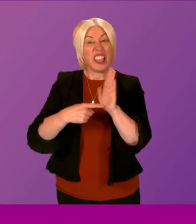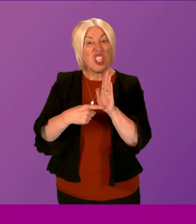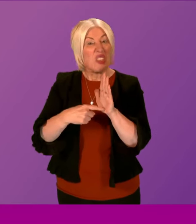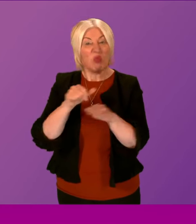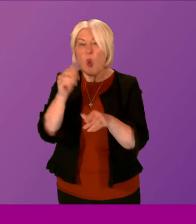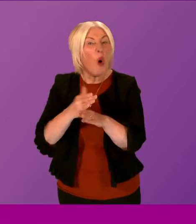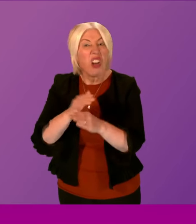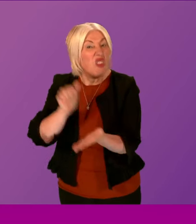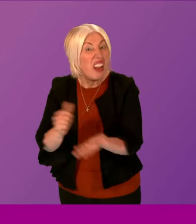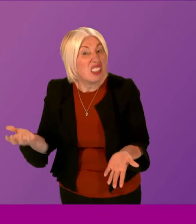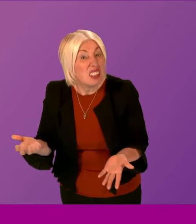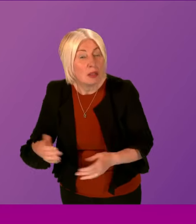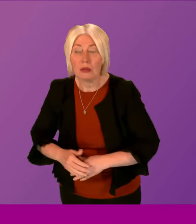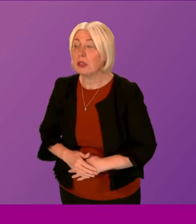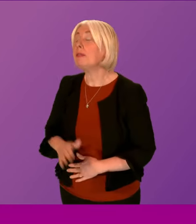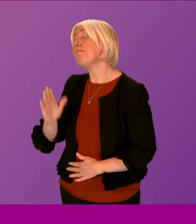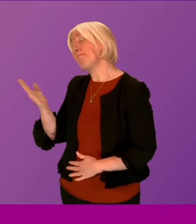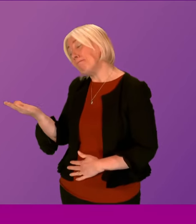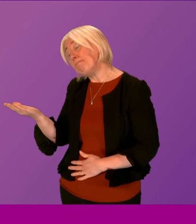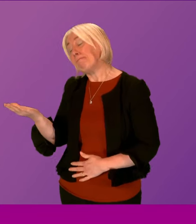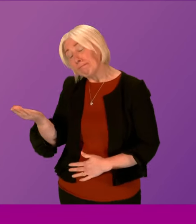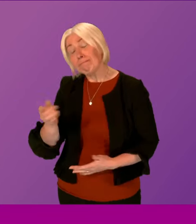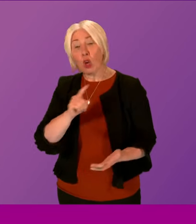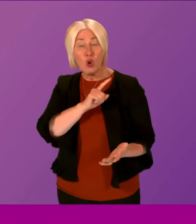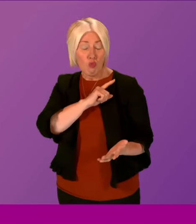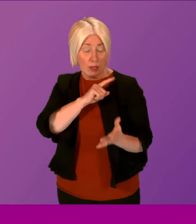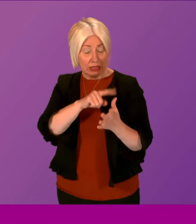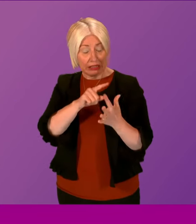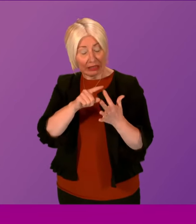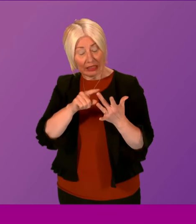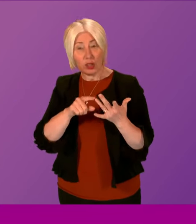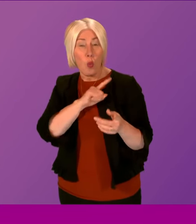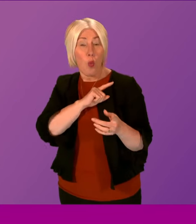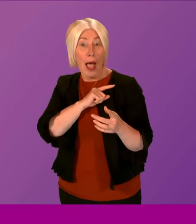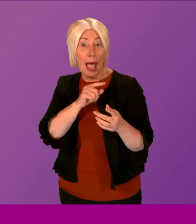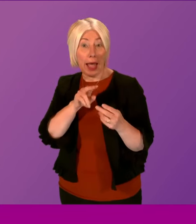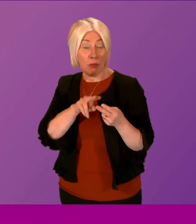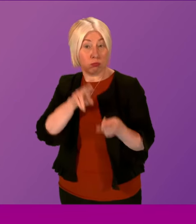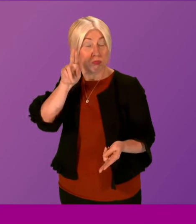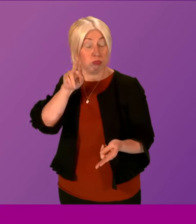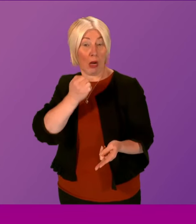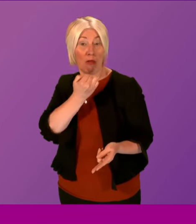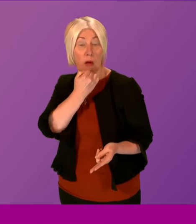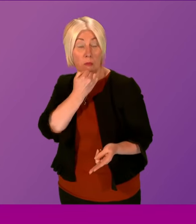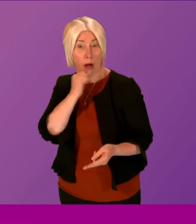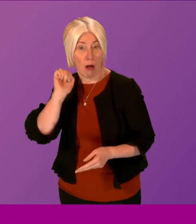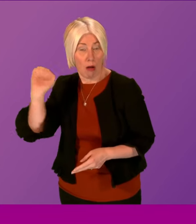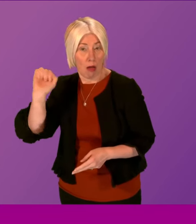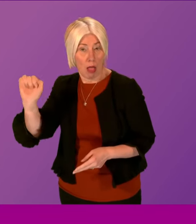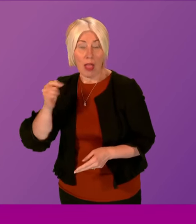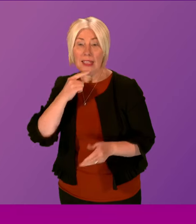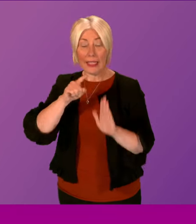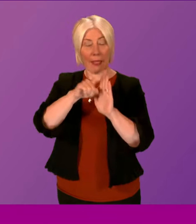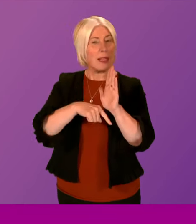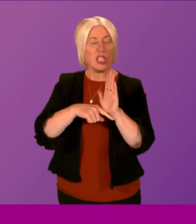First Minister? Well, I think there are a number of reasons why we've seen some of the incidents rise. What I would say to Rachel Hamilton is she's suggesting that the legislation